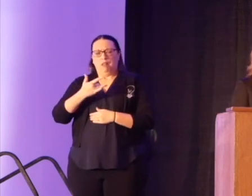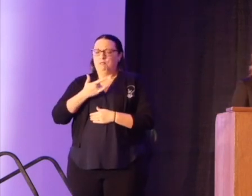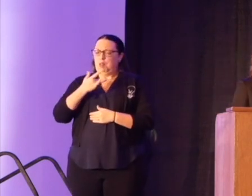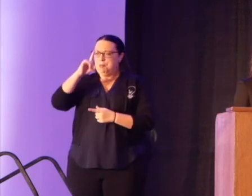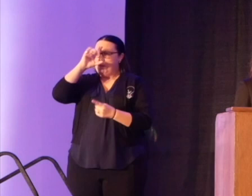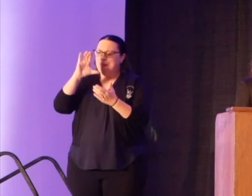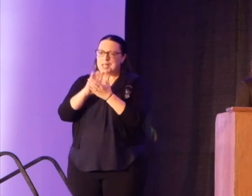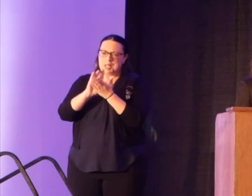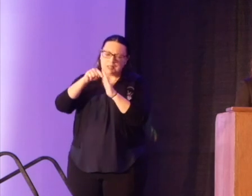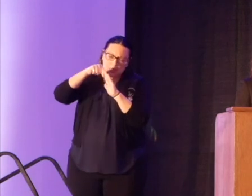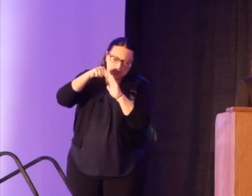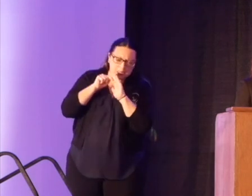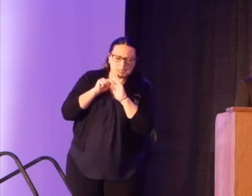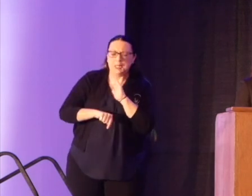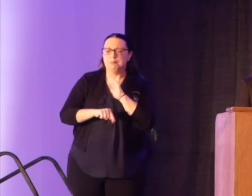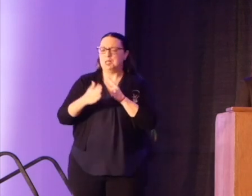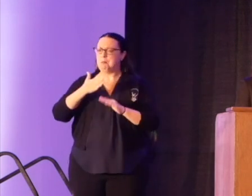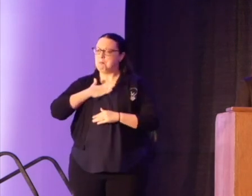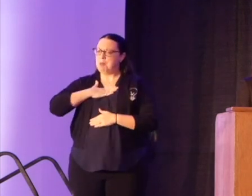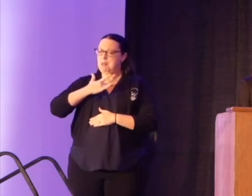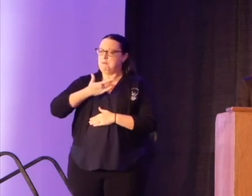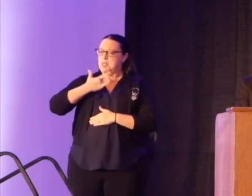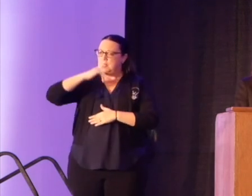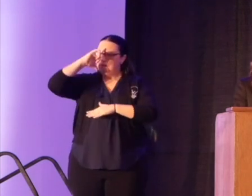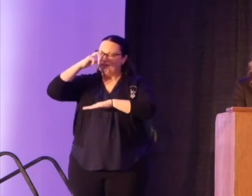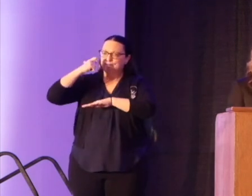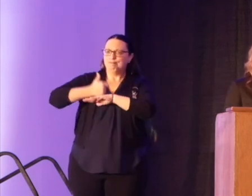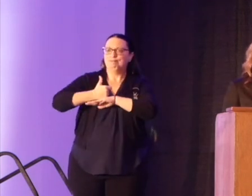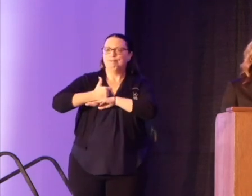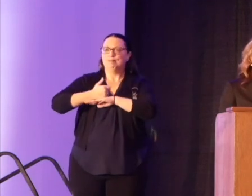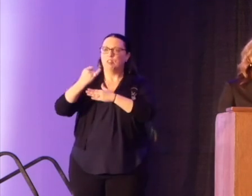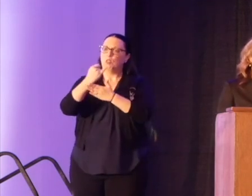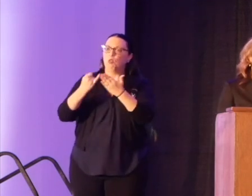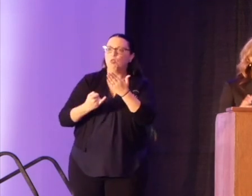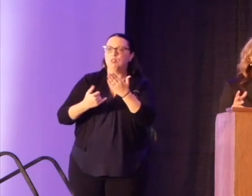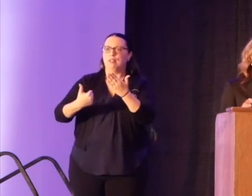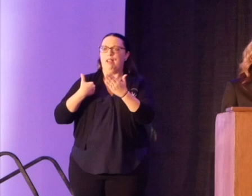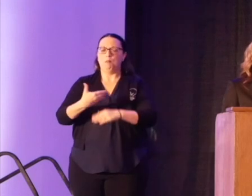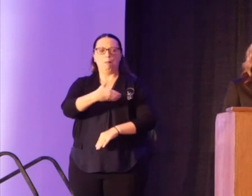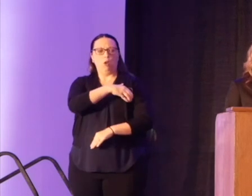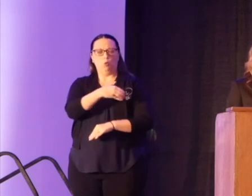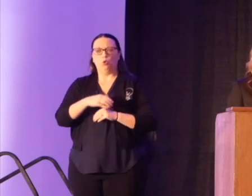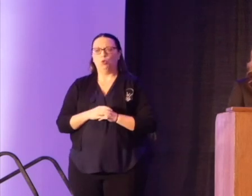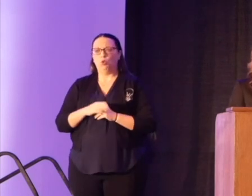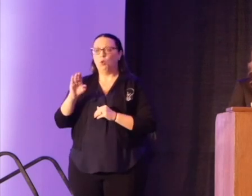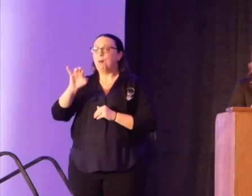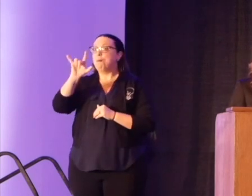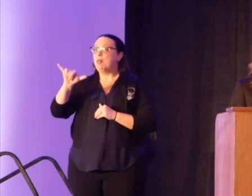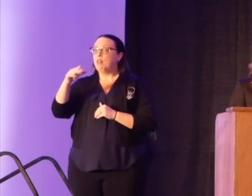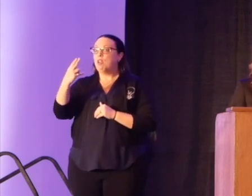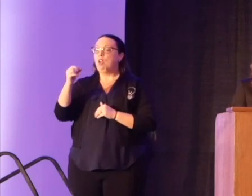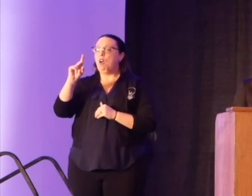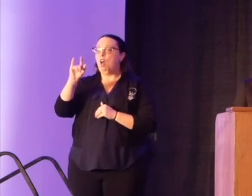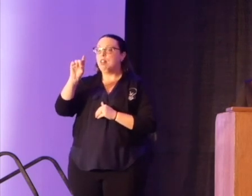in the power of the arts and the artist. The Billie Holiday Theater theater home